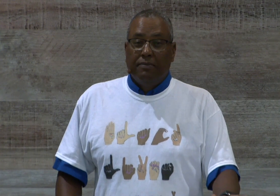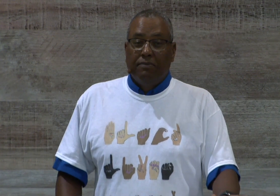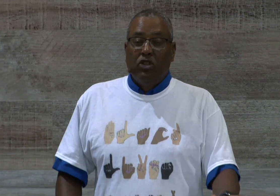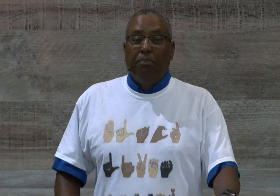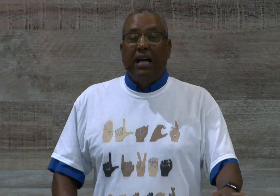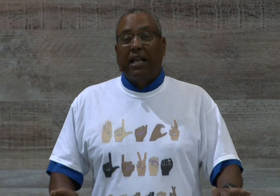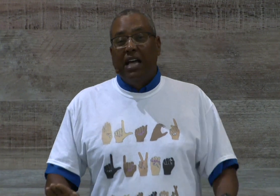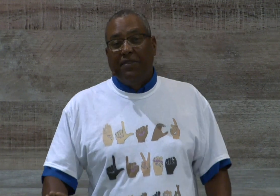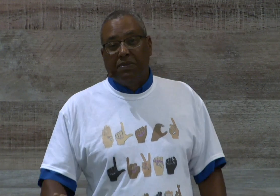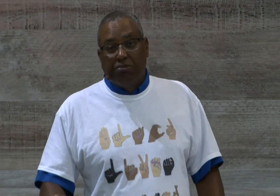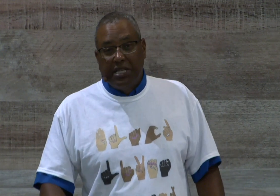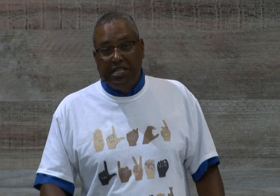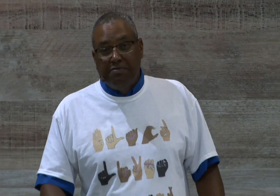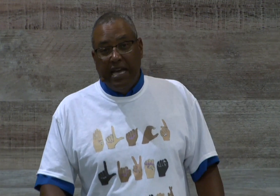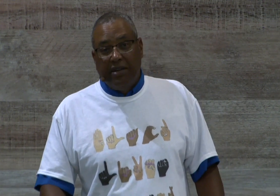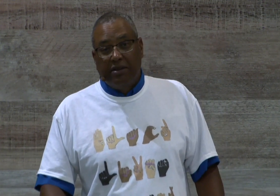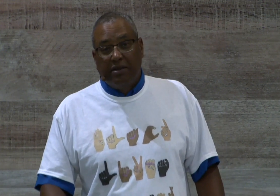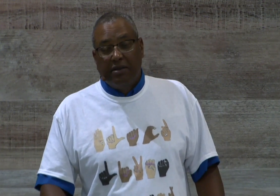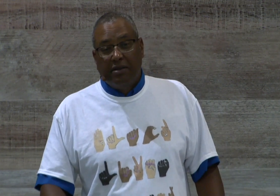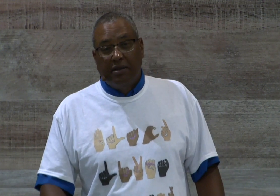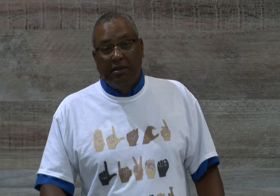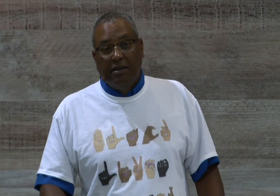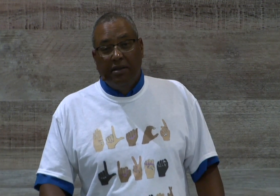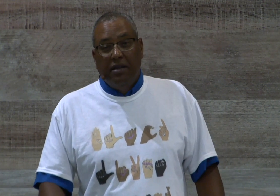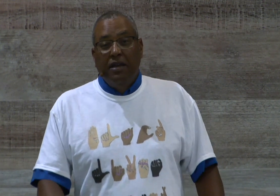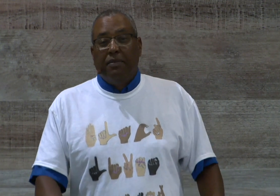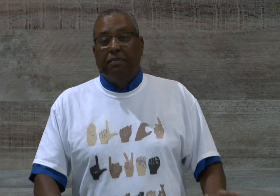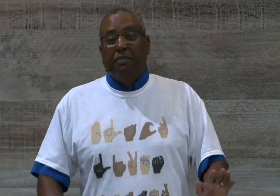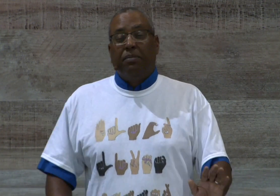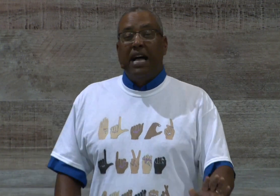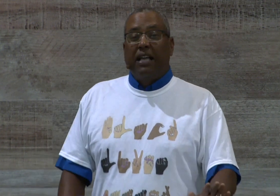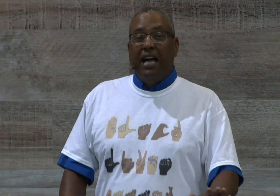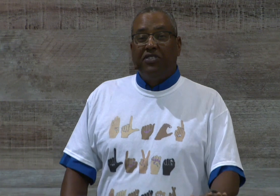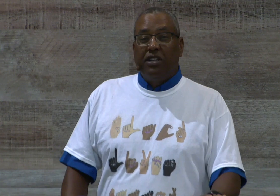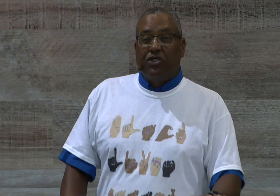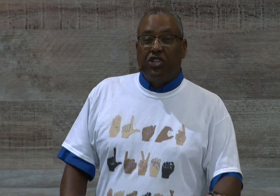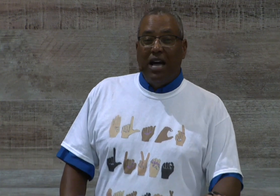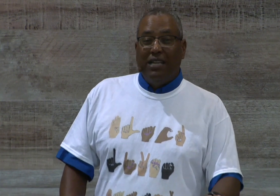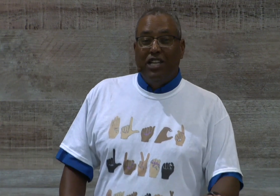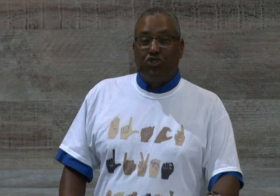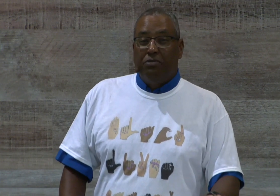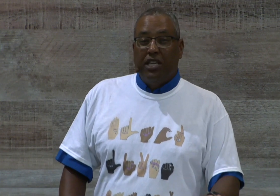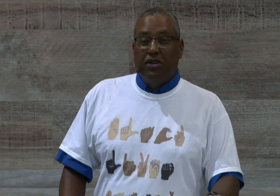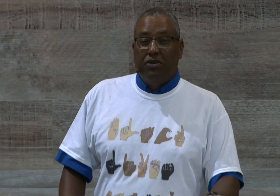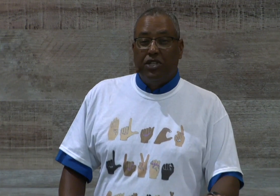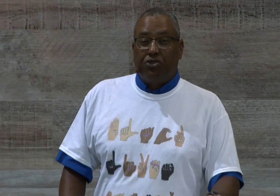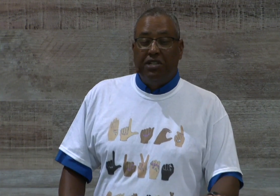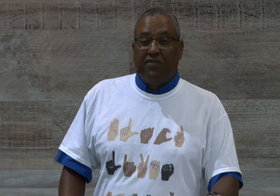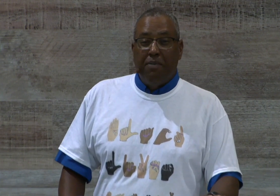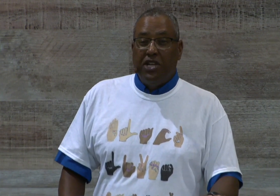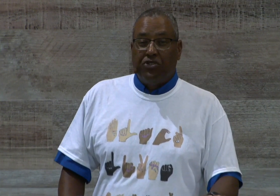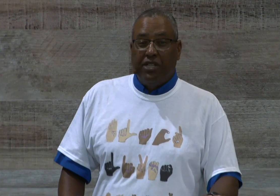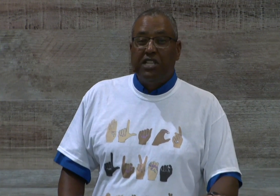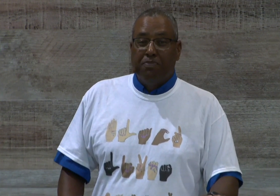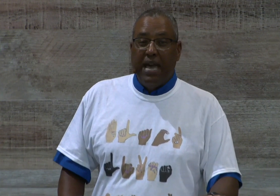Black lives in prison matter. Black lives that are shot indiscriminately on the streets of our major cities matter.